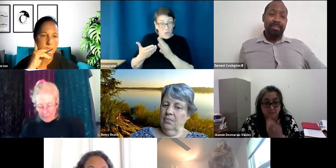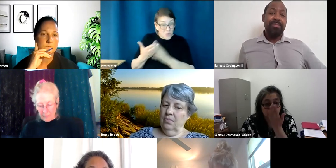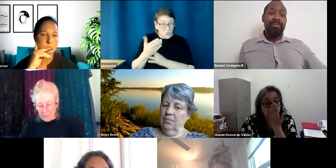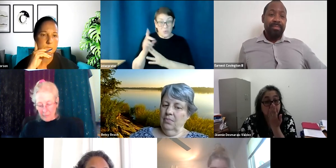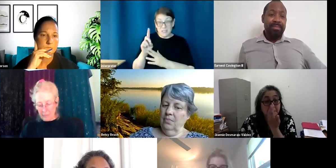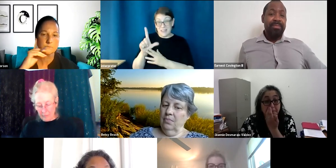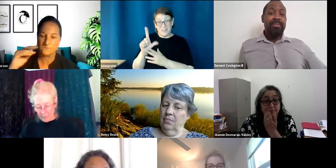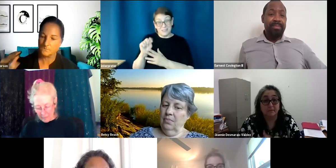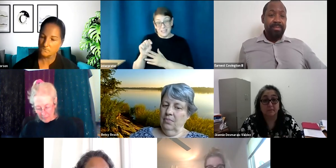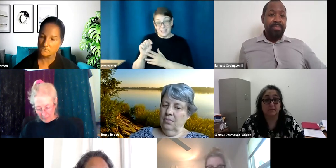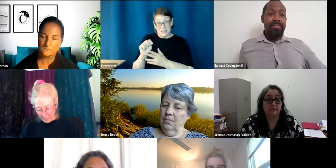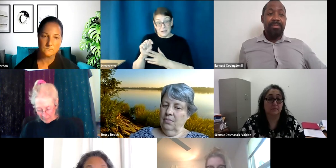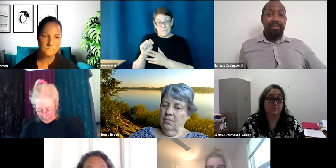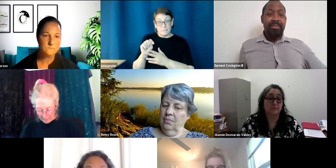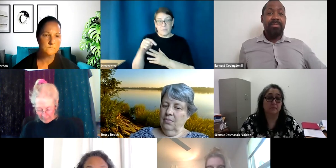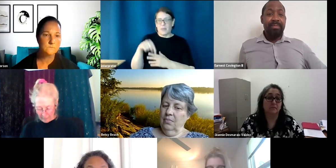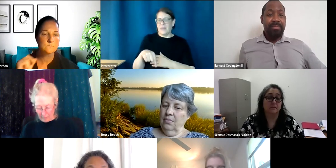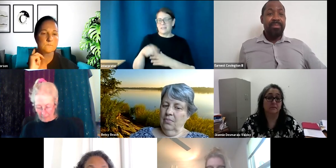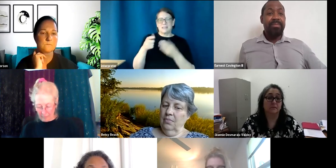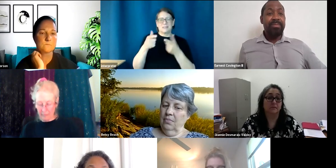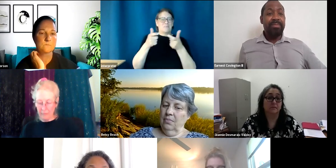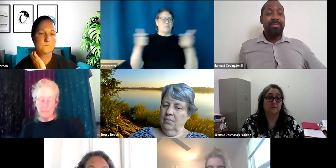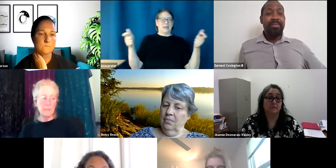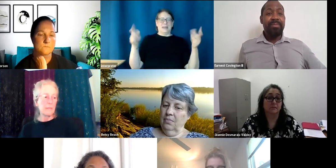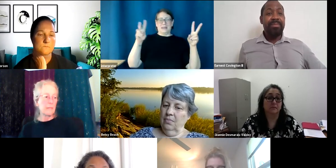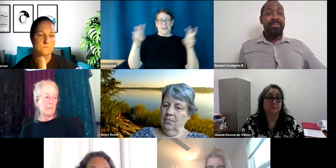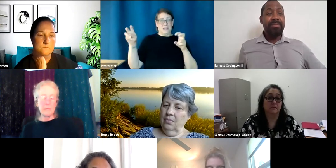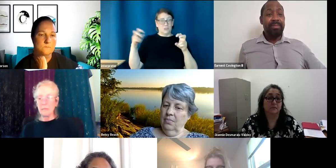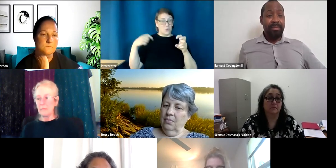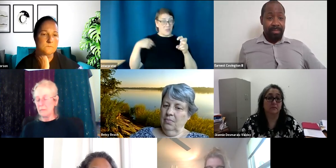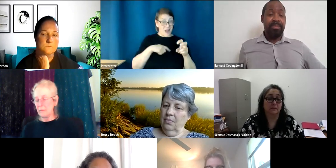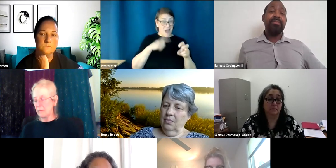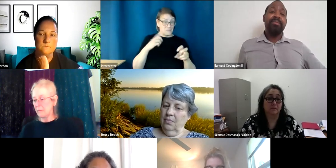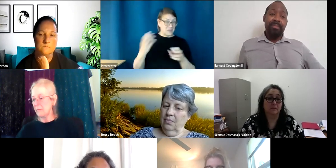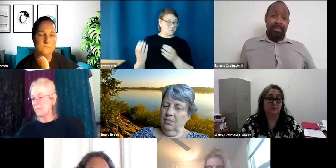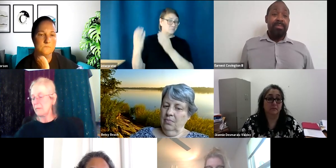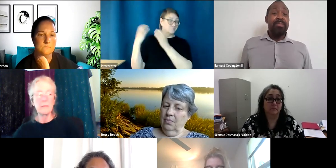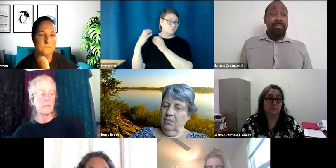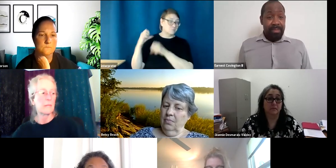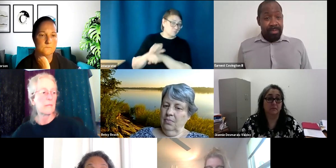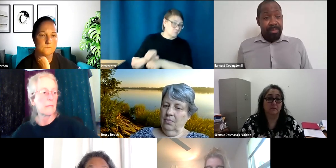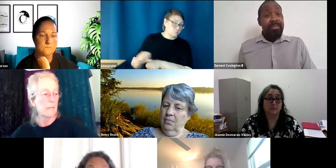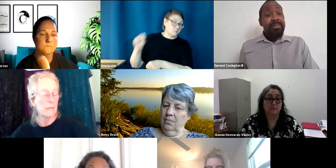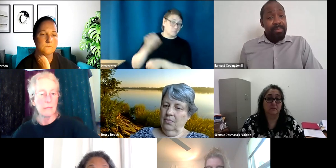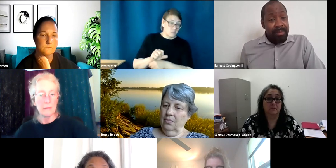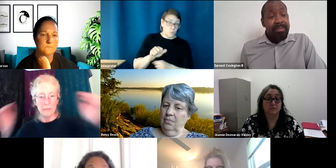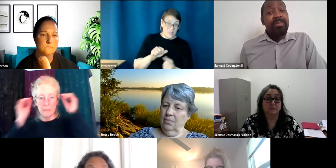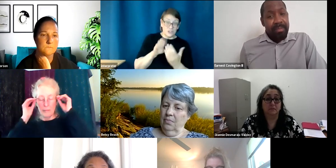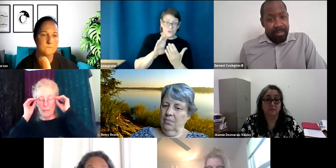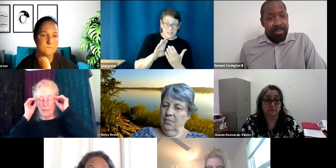Um, and, and this is a broad issue that I've been tasked with, um, addressing. So my